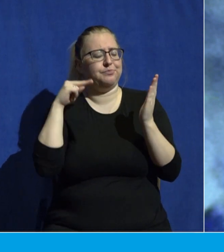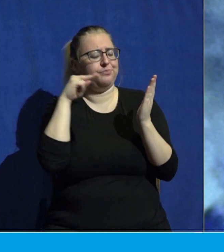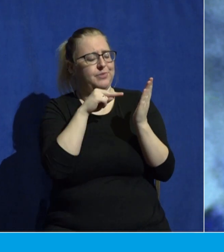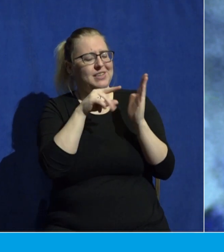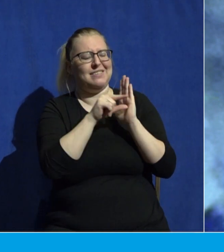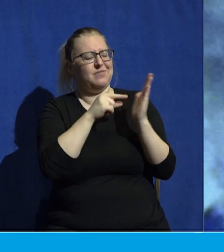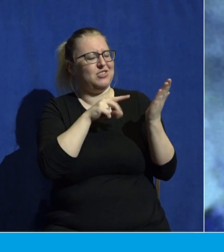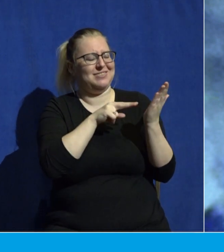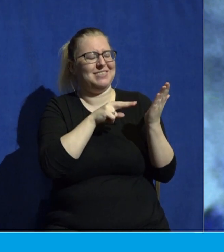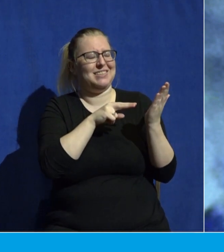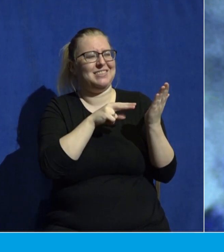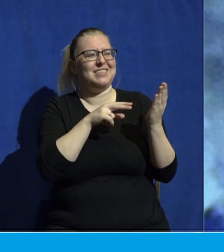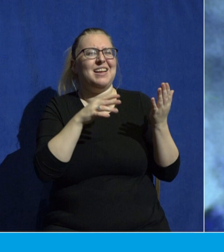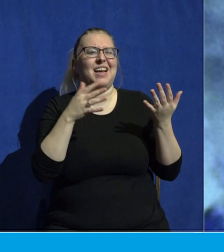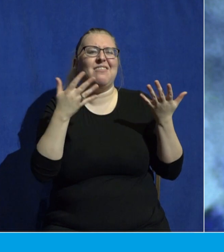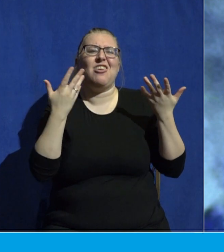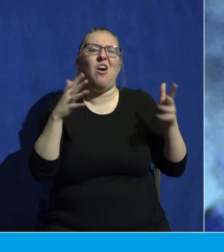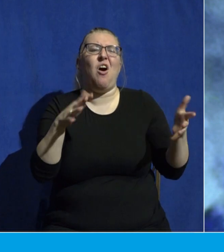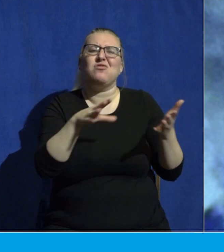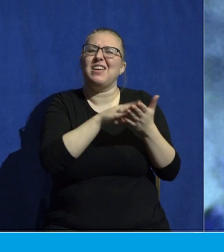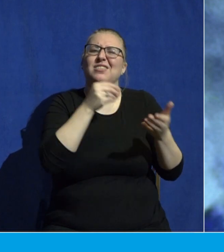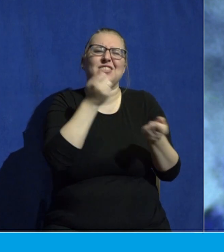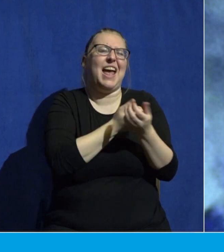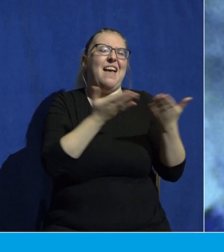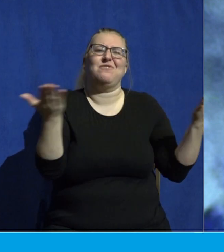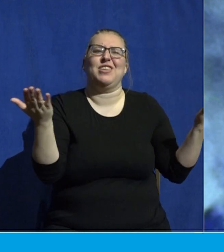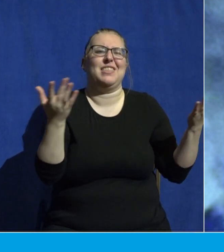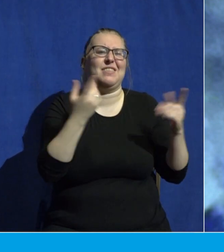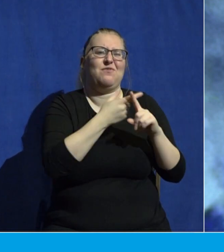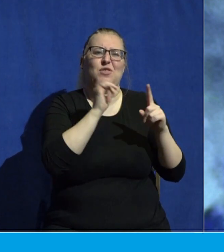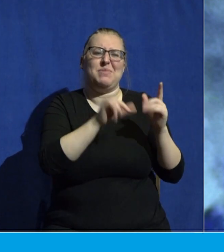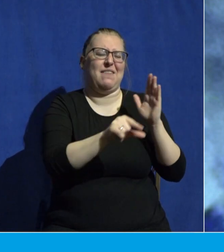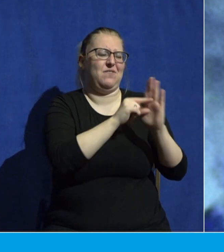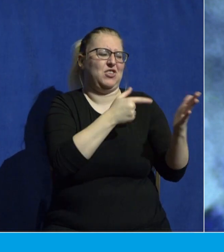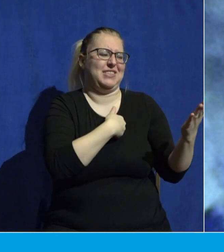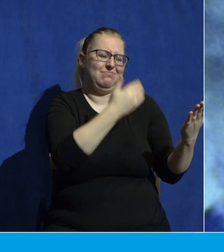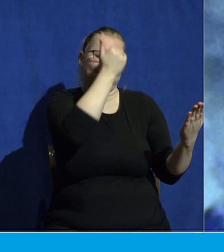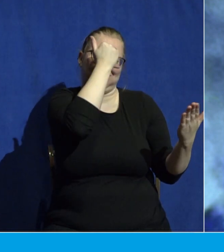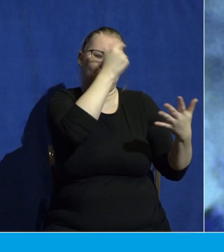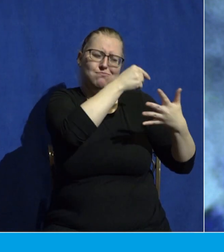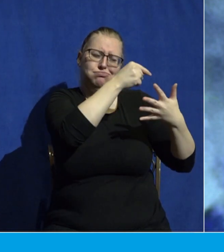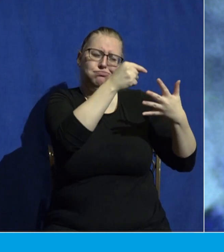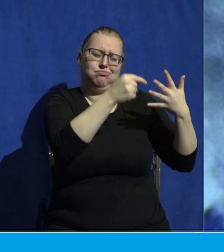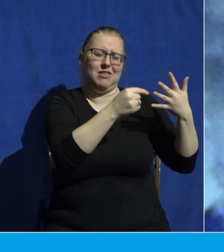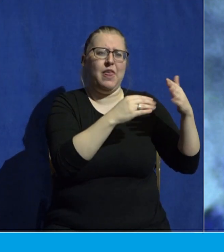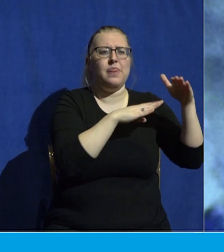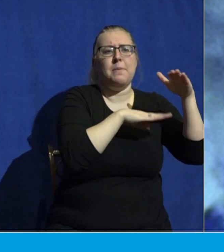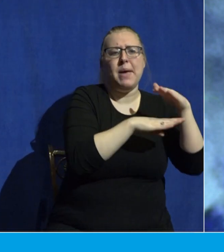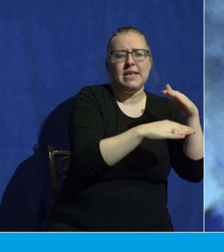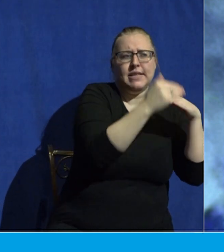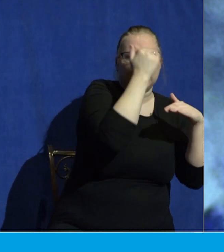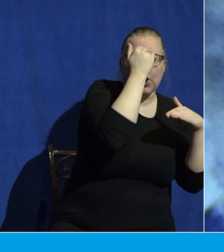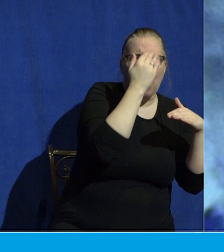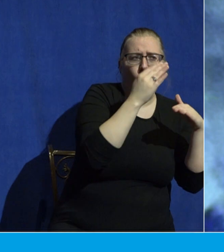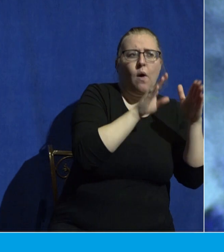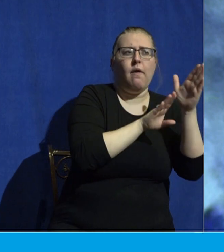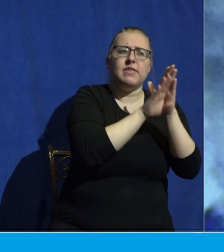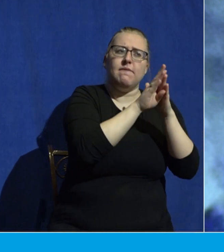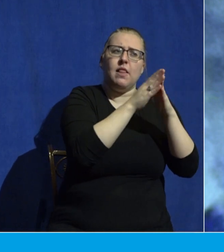already graduated from that. I've already moved on, and I've mastered these elementary concepts, and I've progressed into deeper